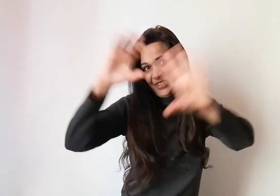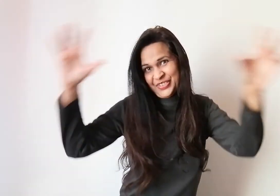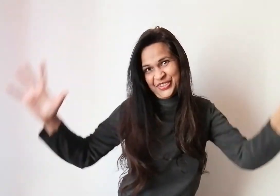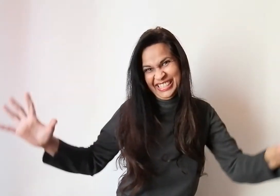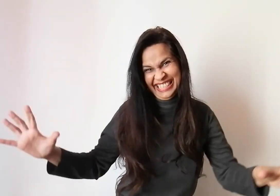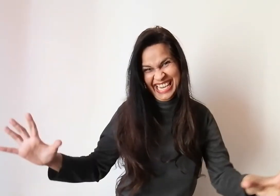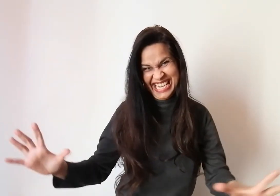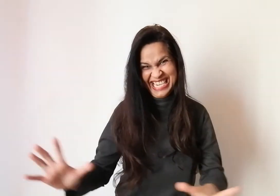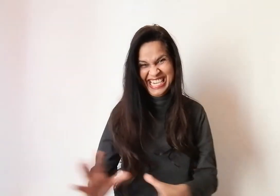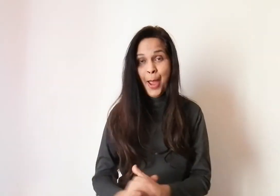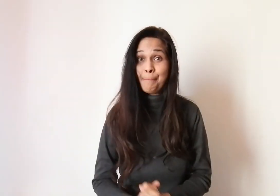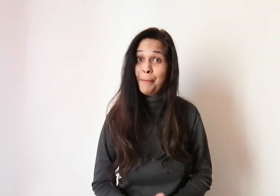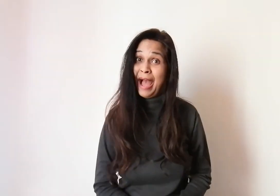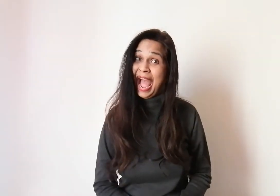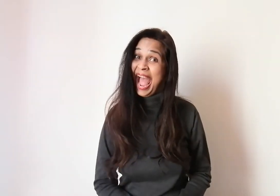Have a great day. Bye.